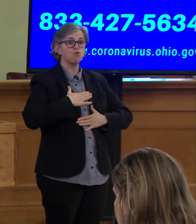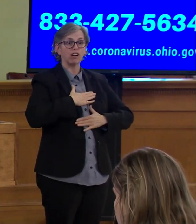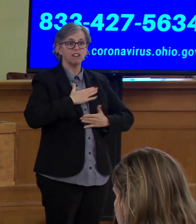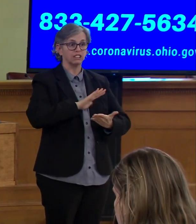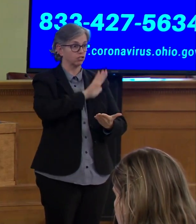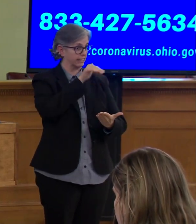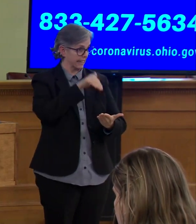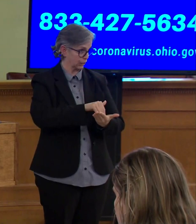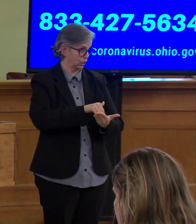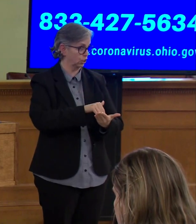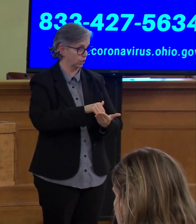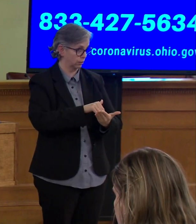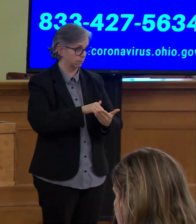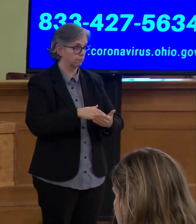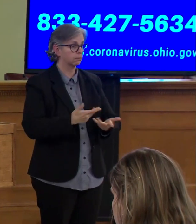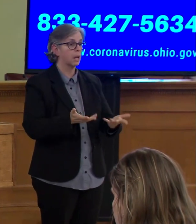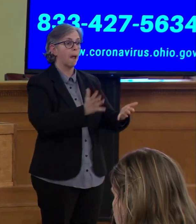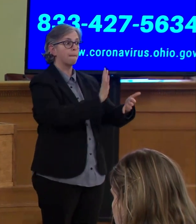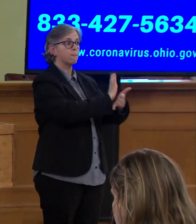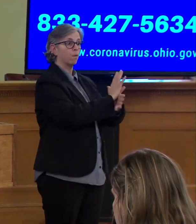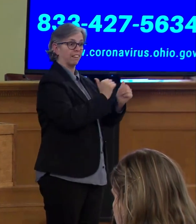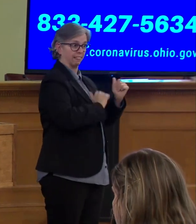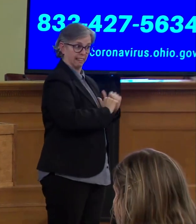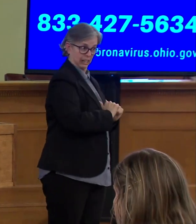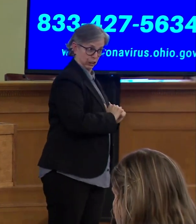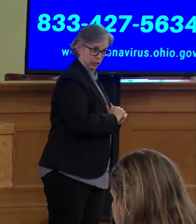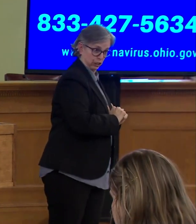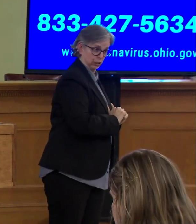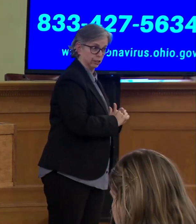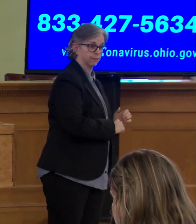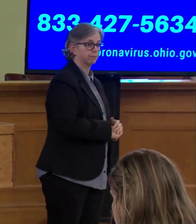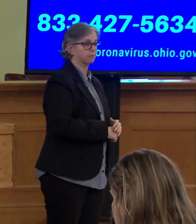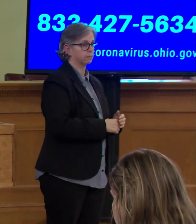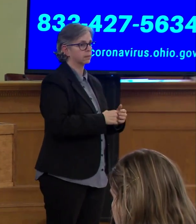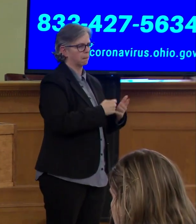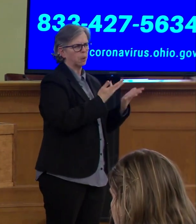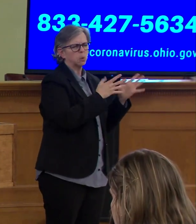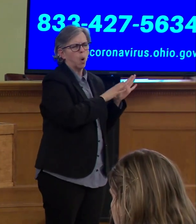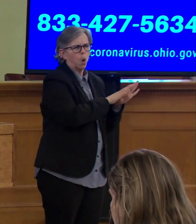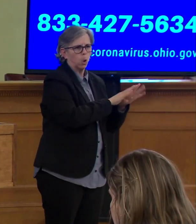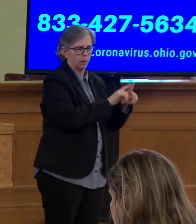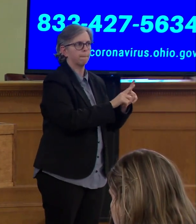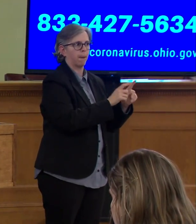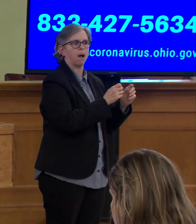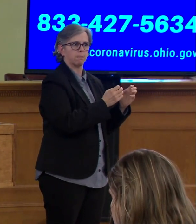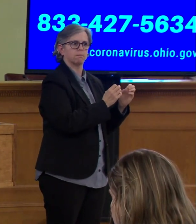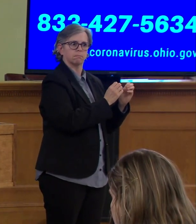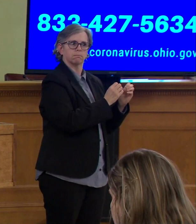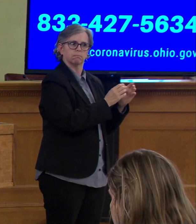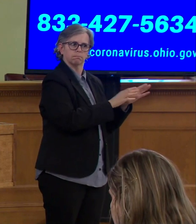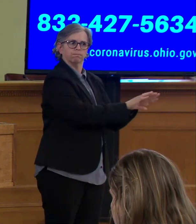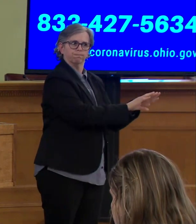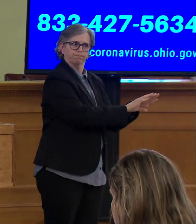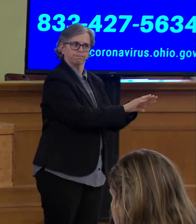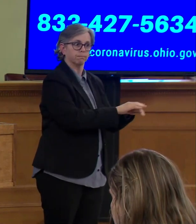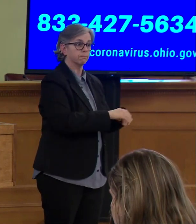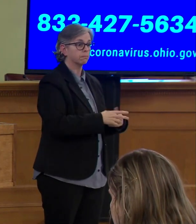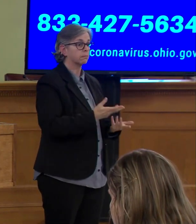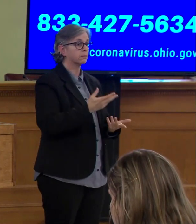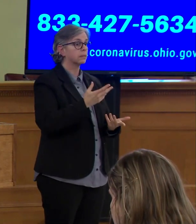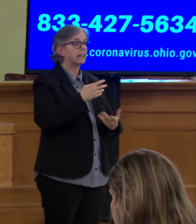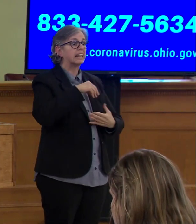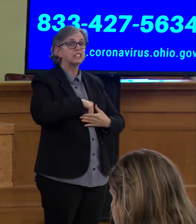movie theaters, most of them already closed, indoor water parks, indoor